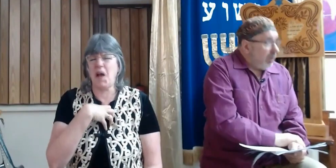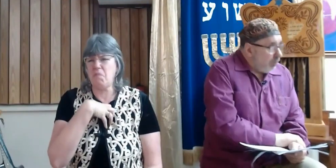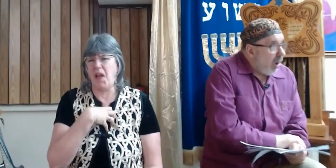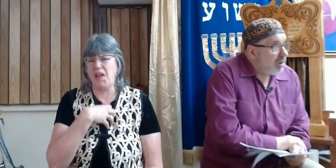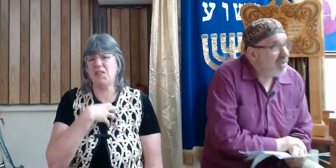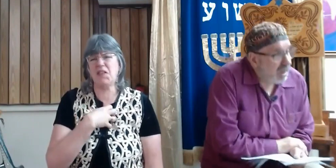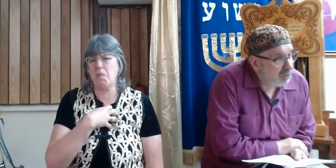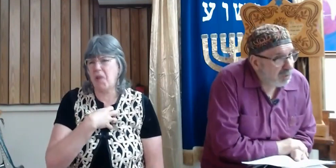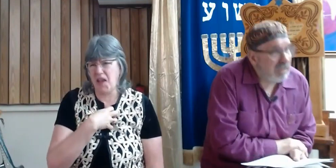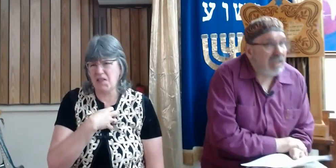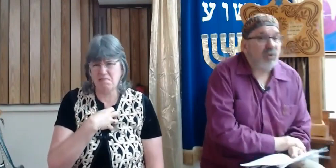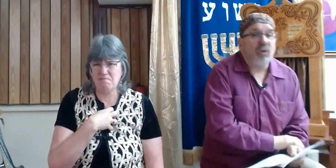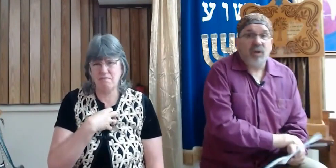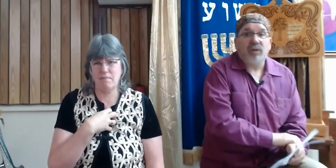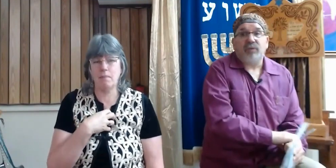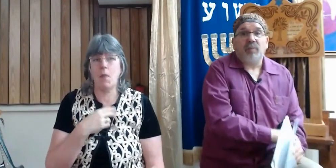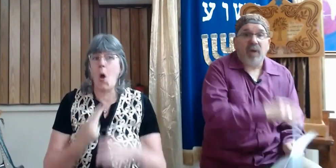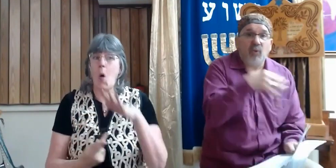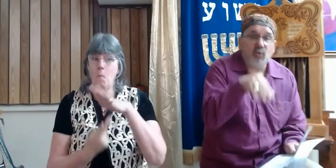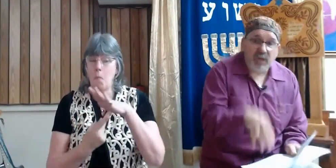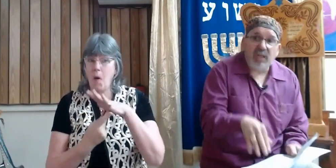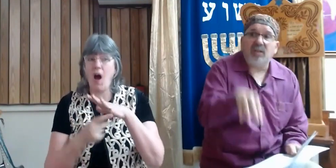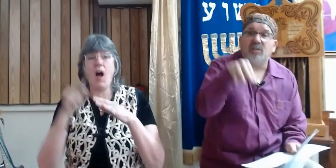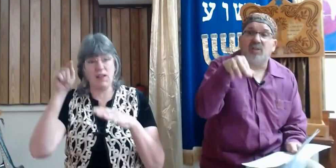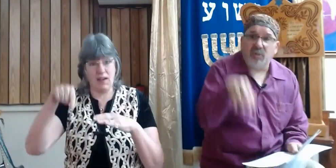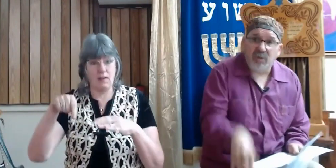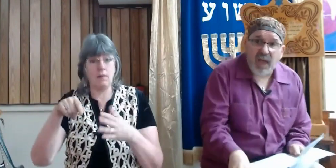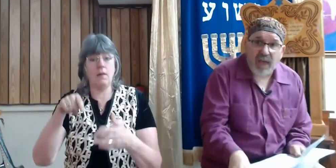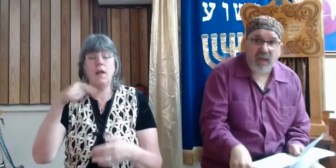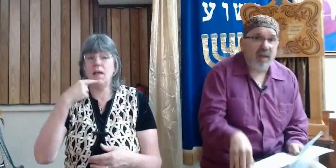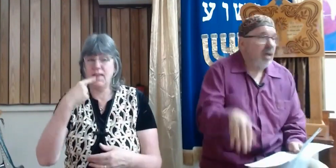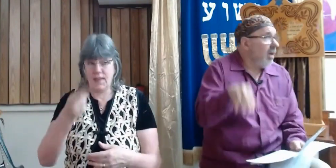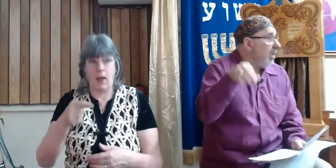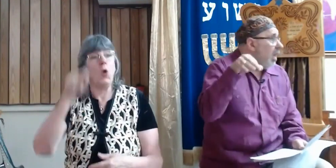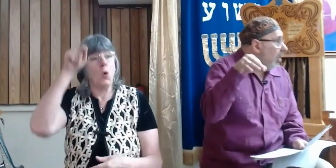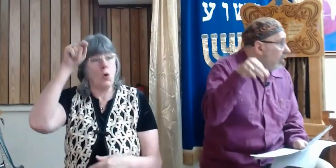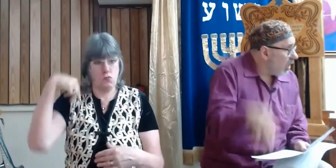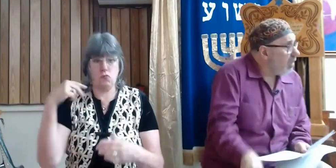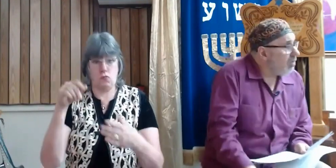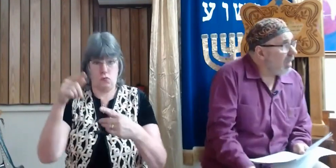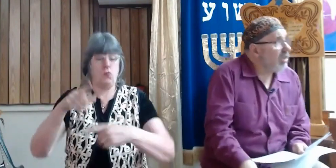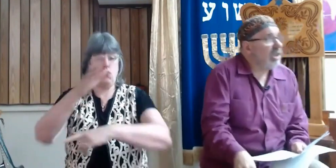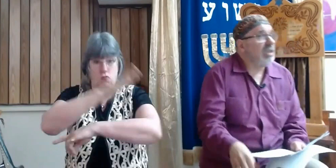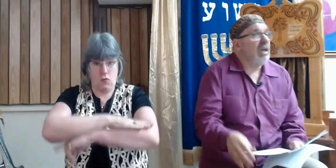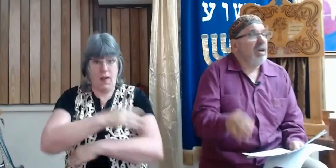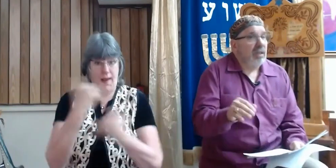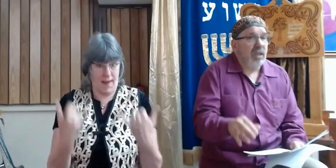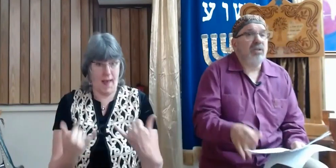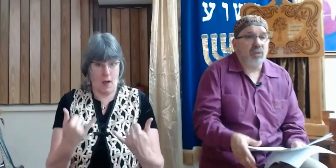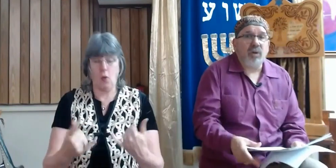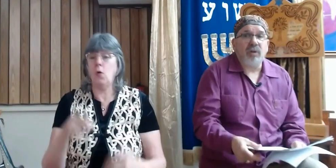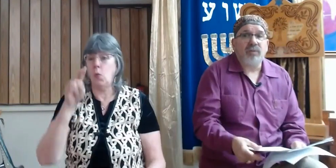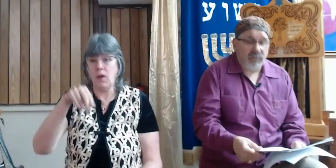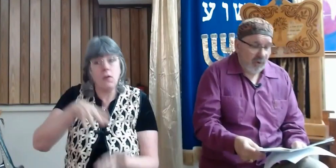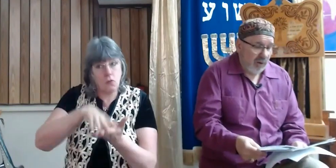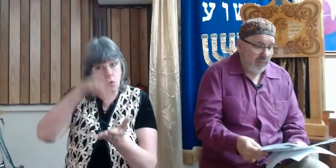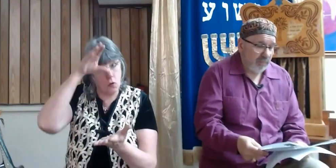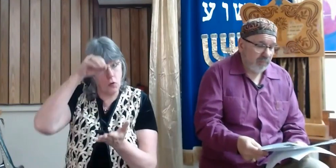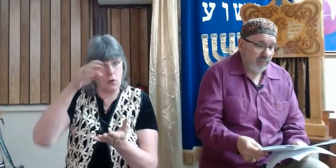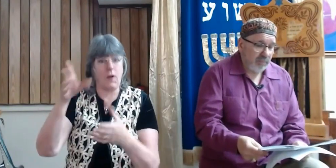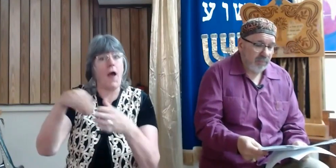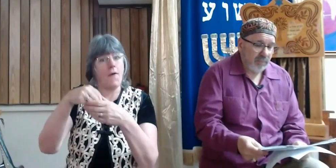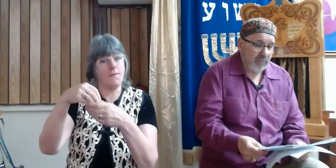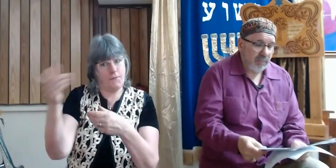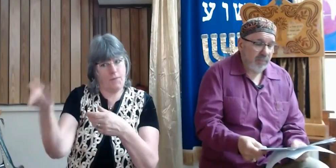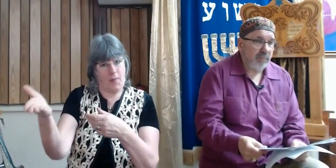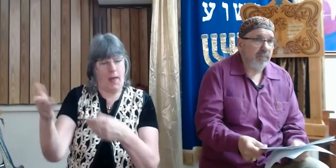that Paul said we need to learn from, that we, today, in our generation, need to learn from.